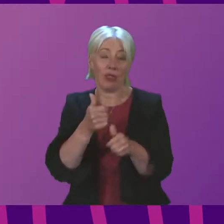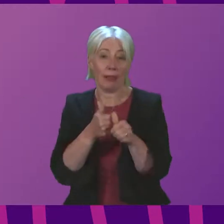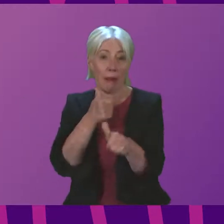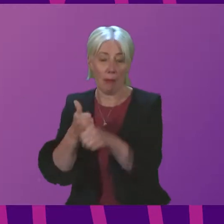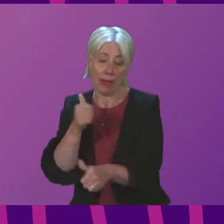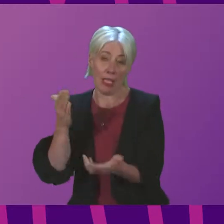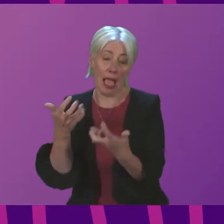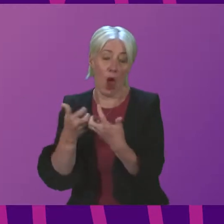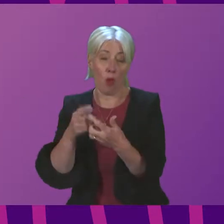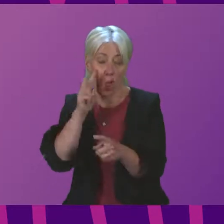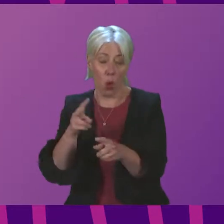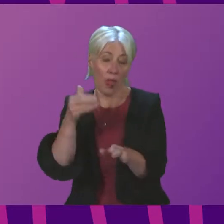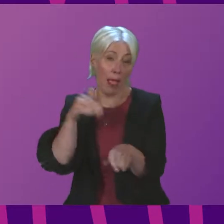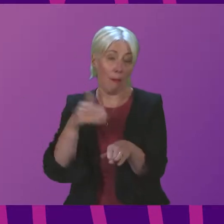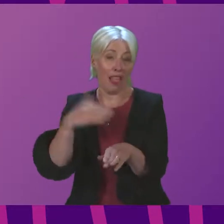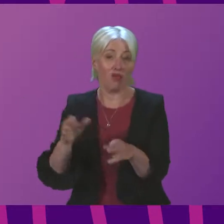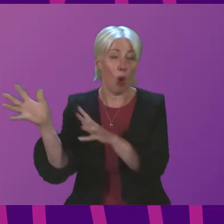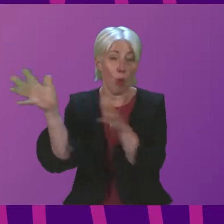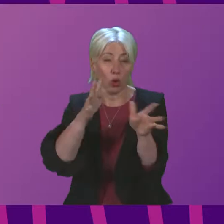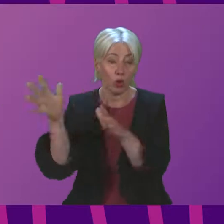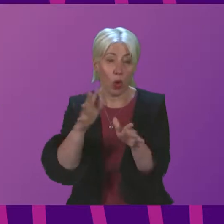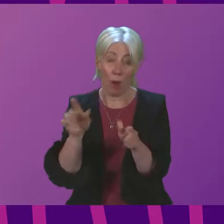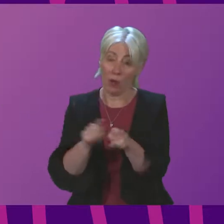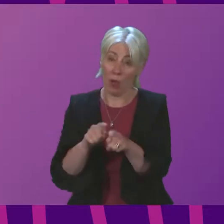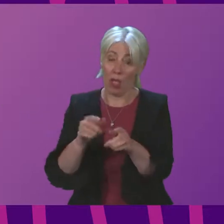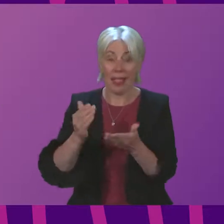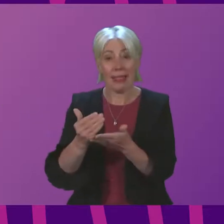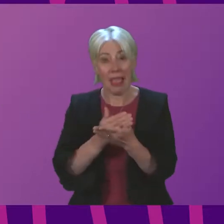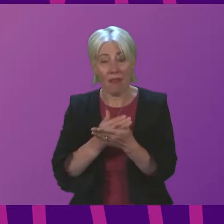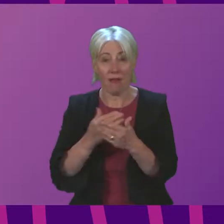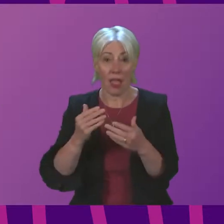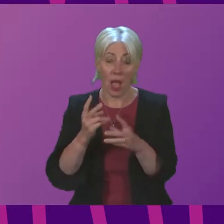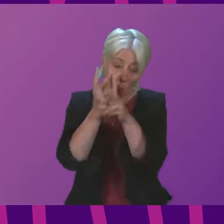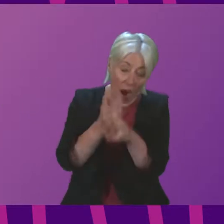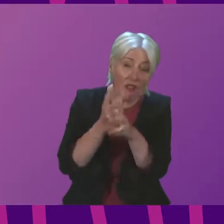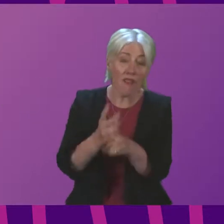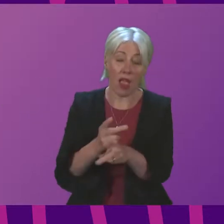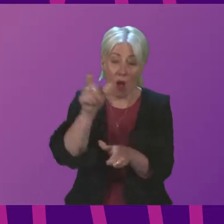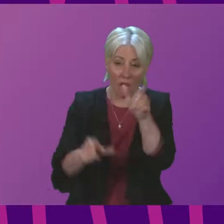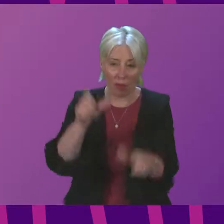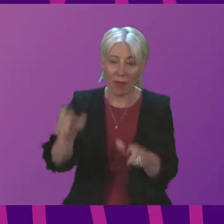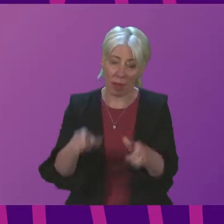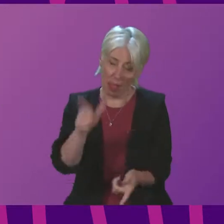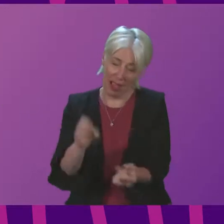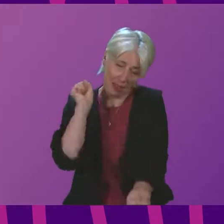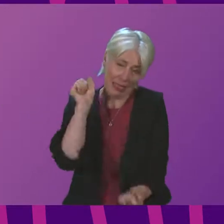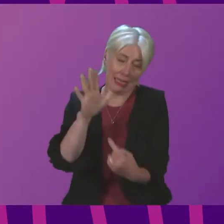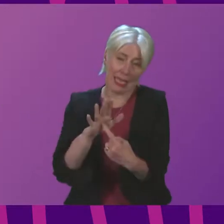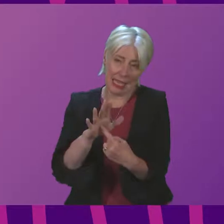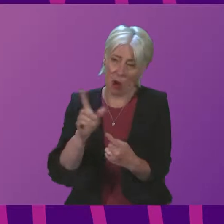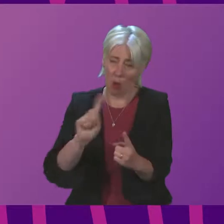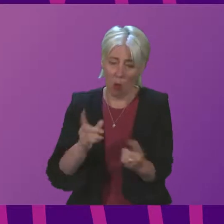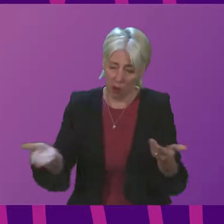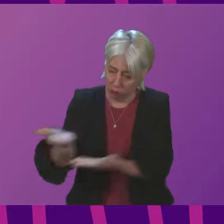Throughout this, the safety and welfare of people affected has been and remains at the forefront of these discussions.